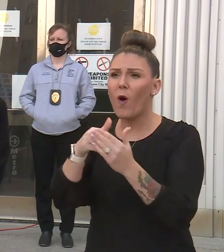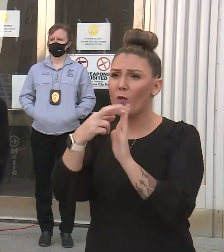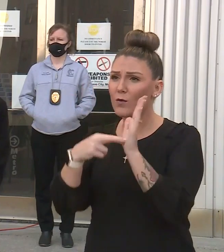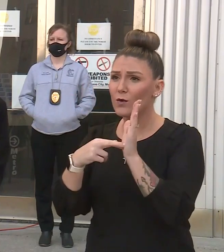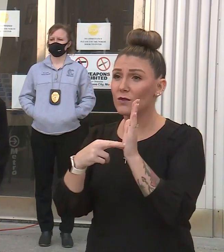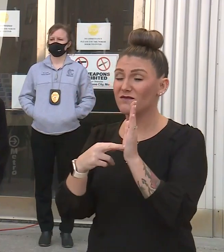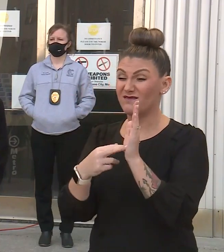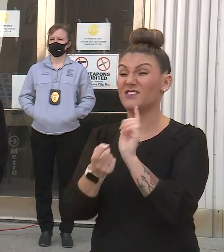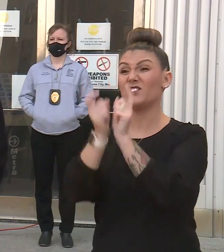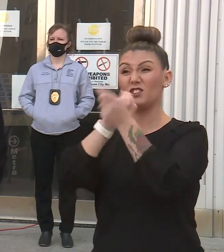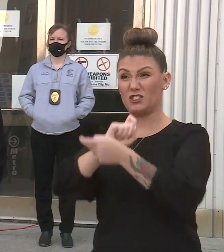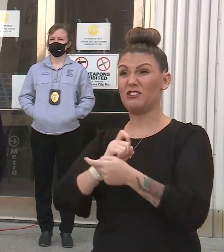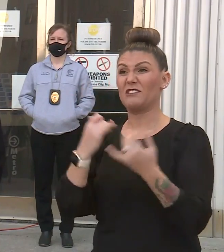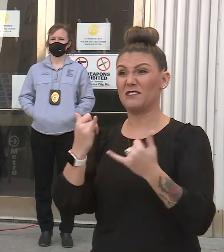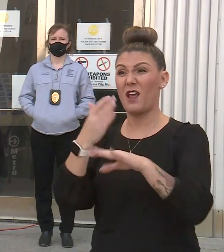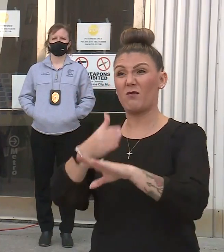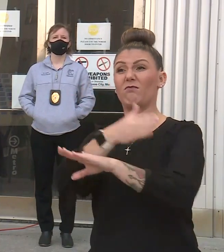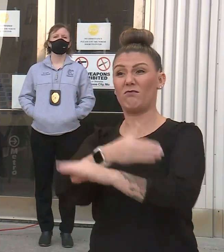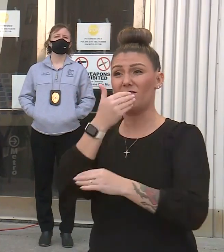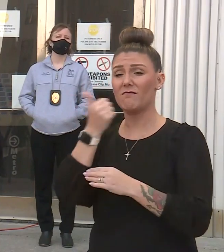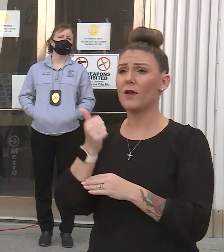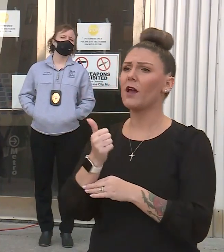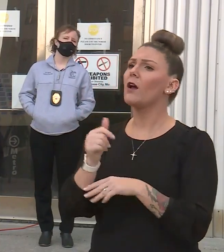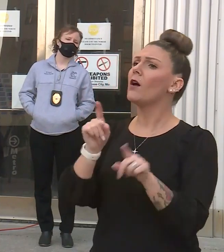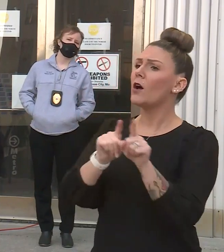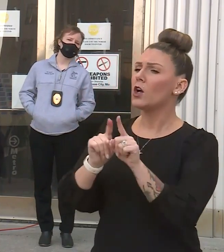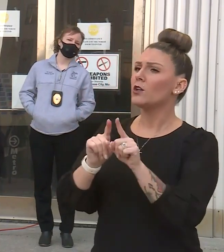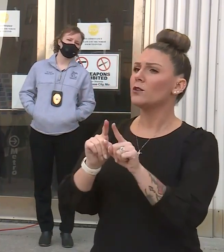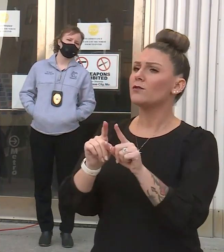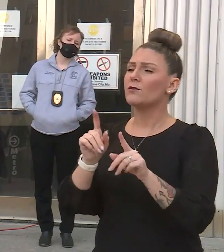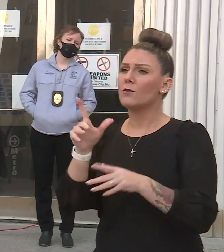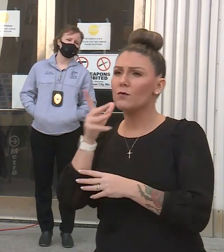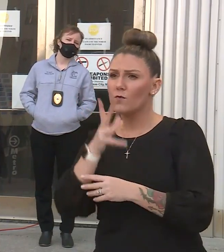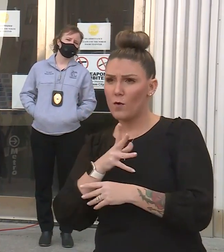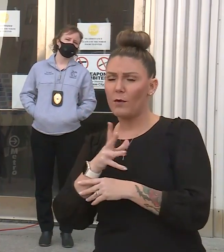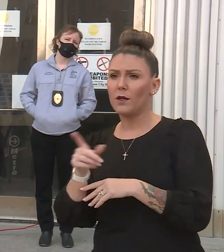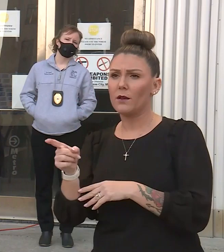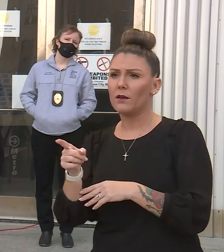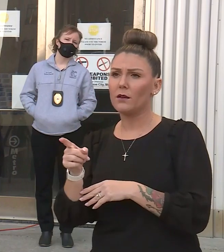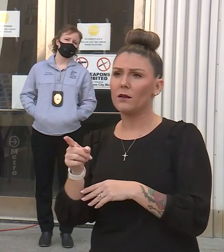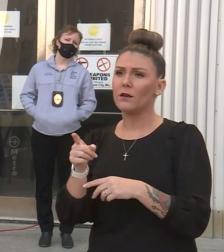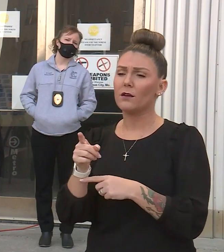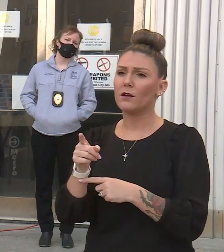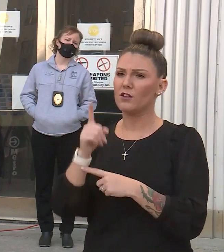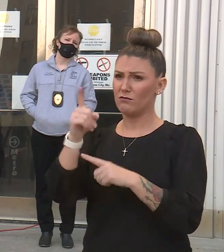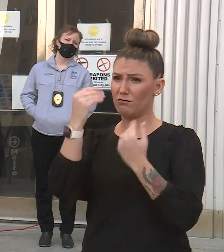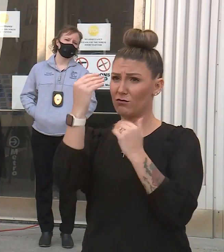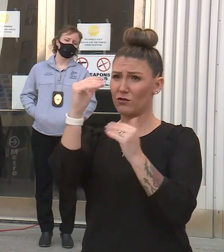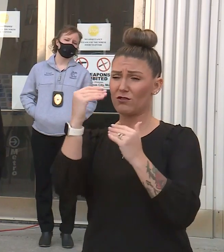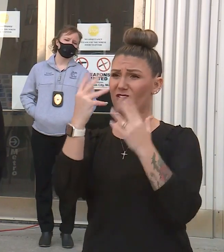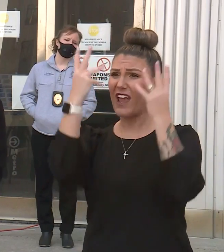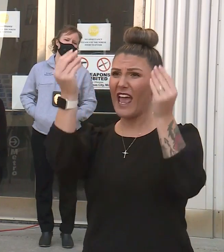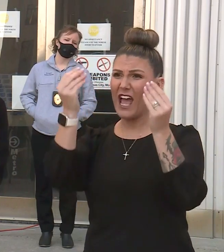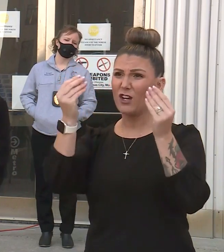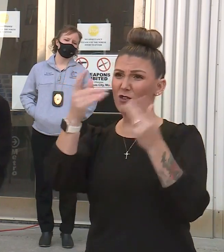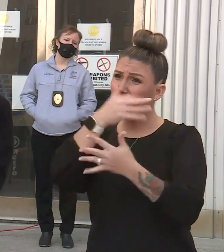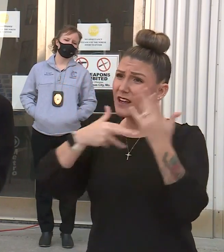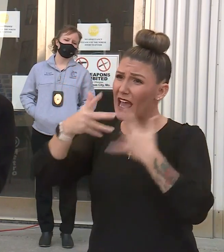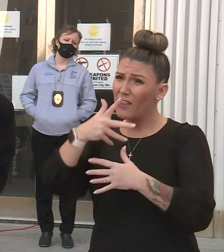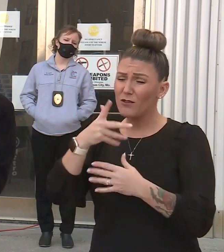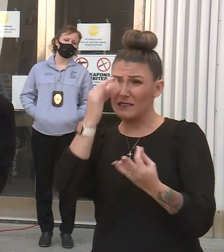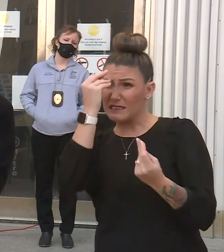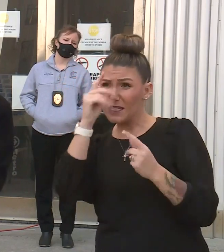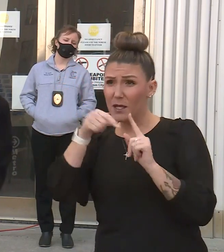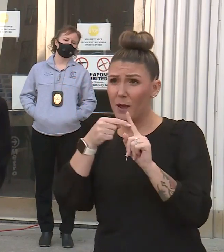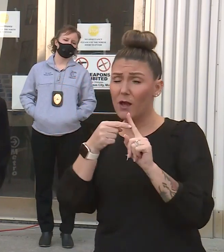we've changed it now for the better. Yes. And are you considering a restriction on outdoor gatherings at all? You know,